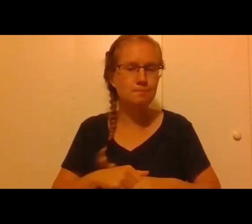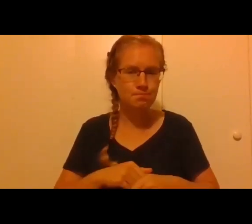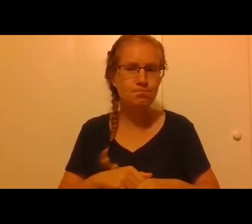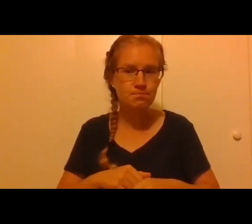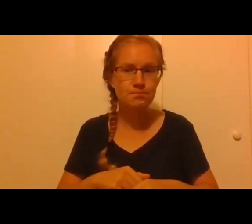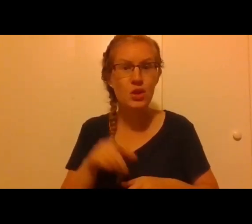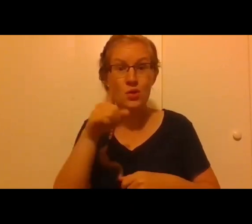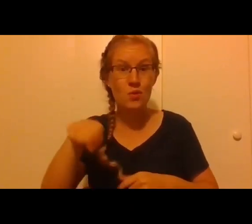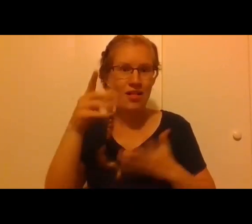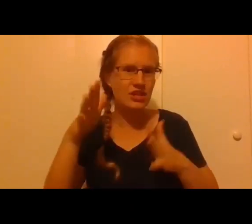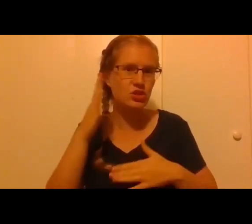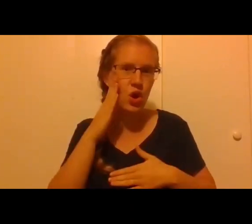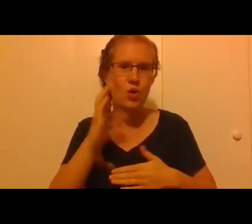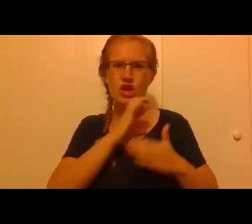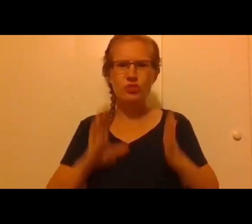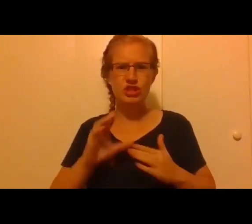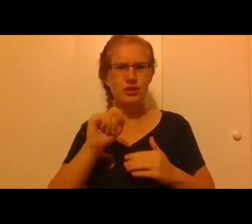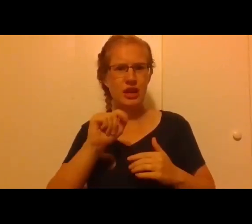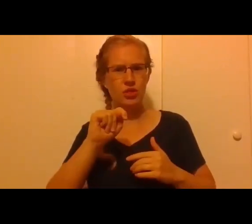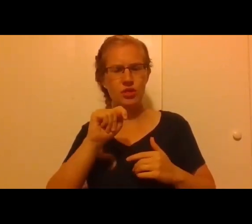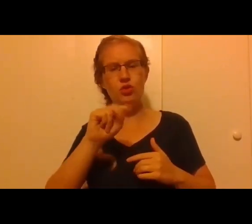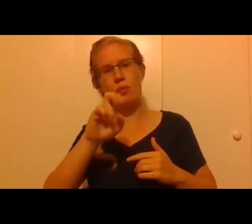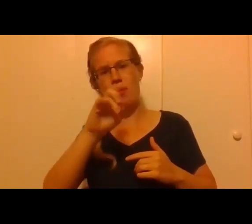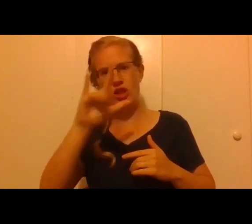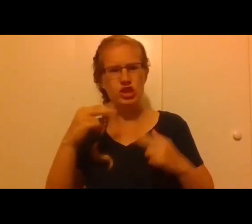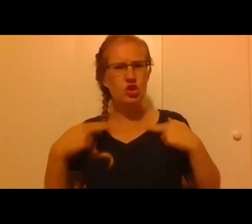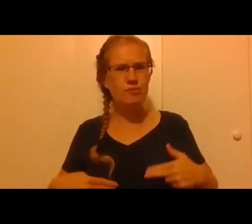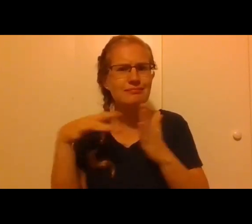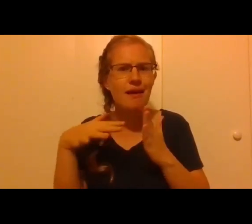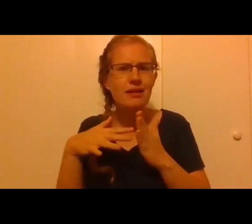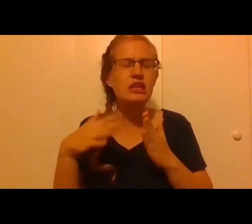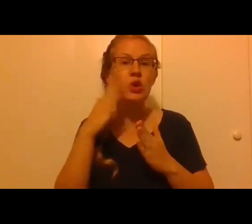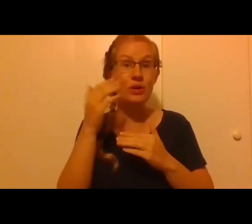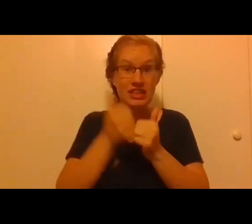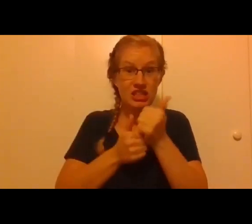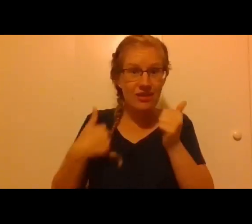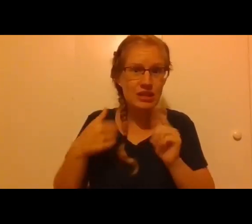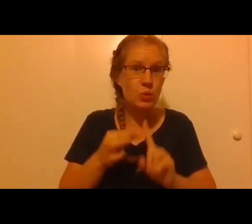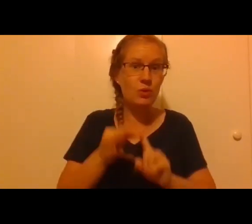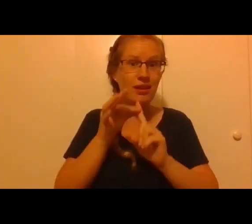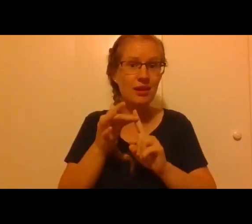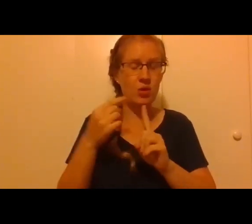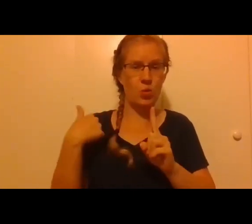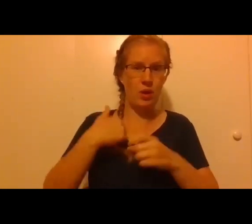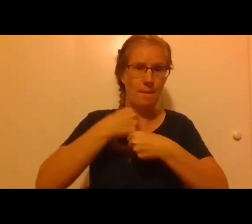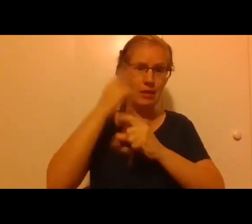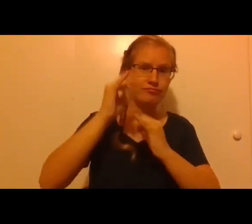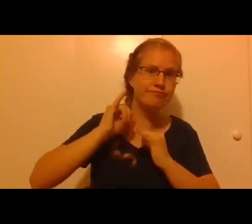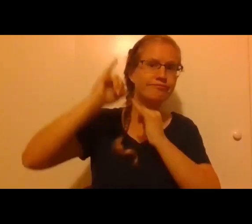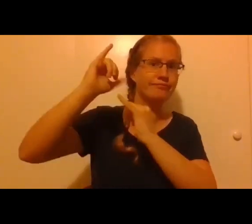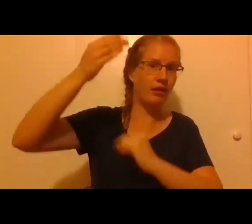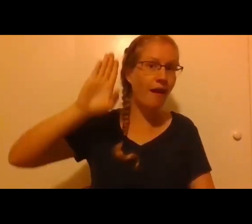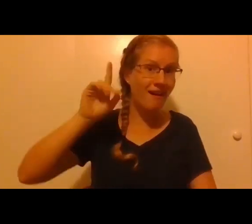You know what Christian anthropology is. You know that each of us made unique is made in the image and likeness